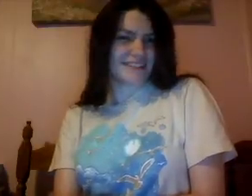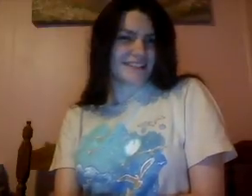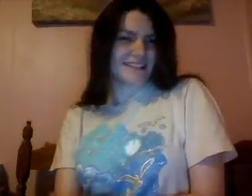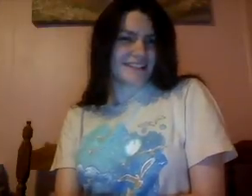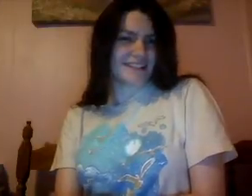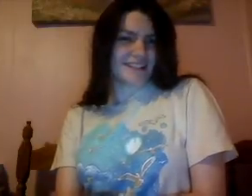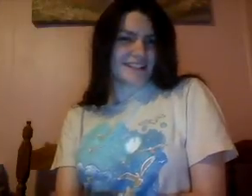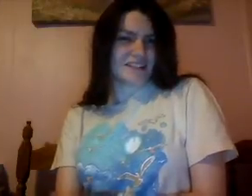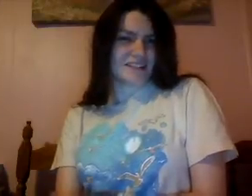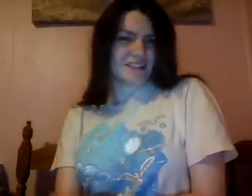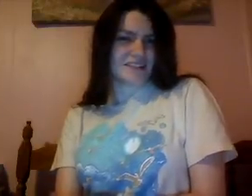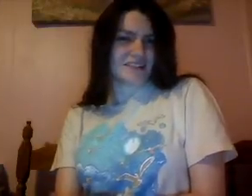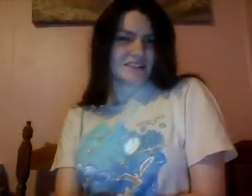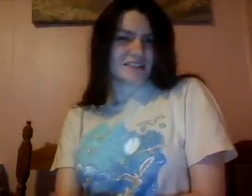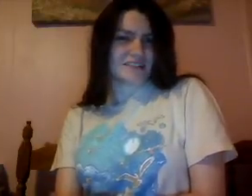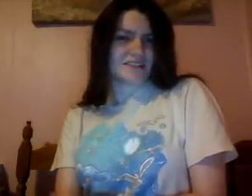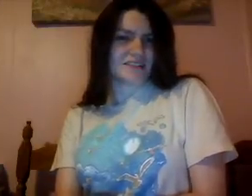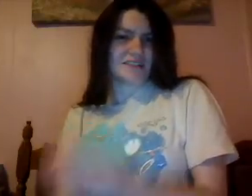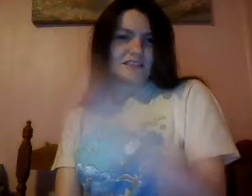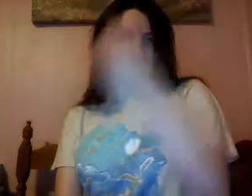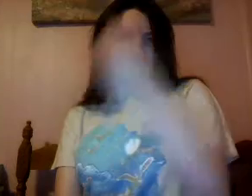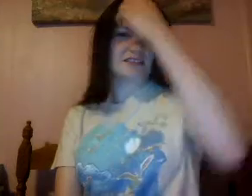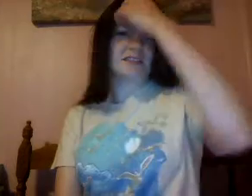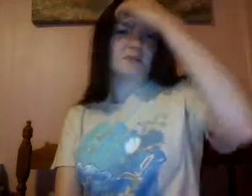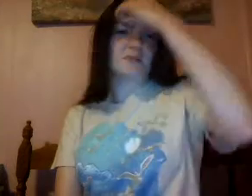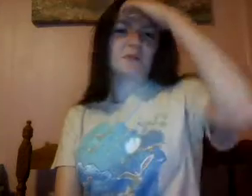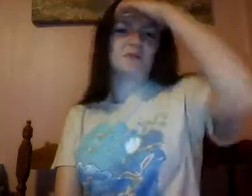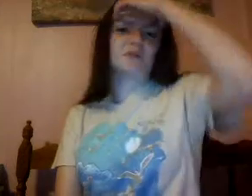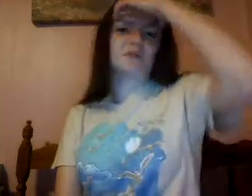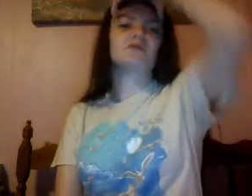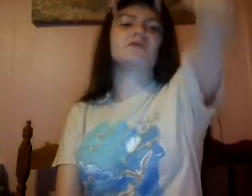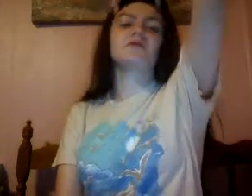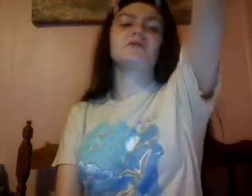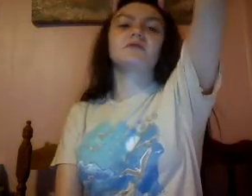It's 110 words on two different